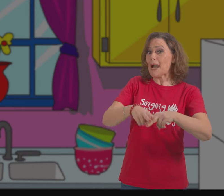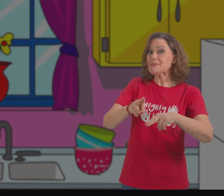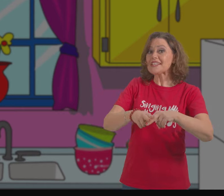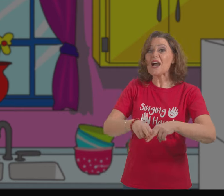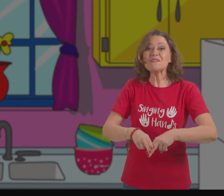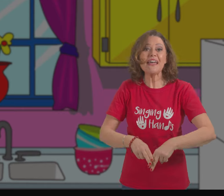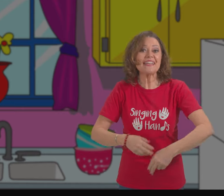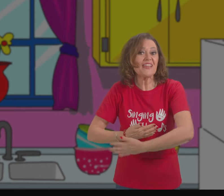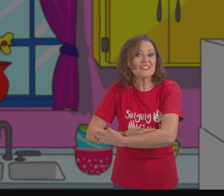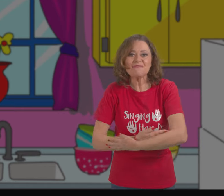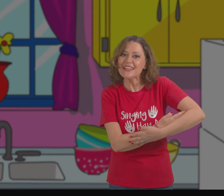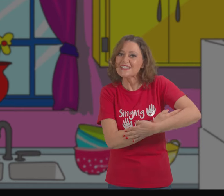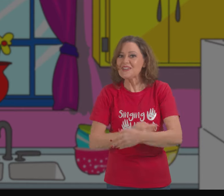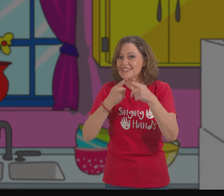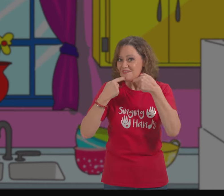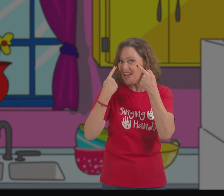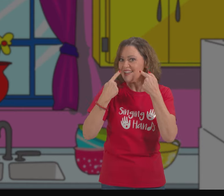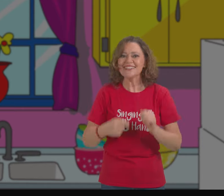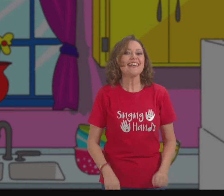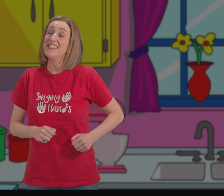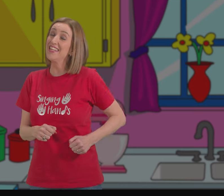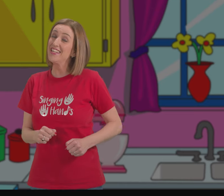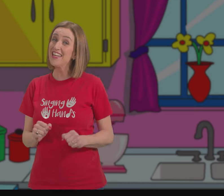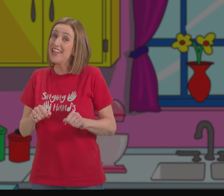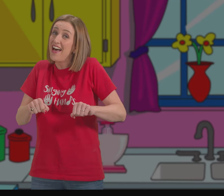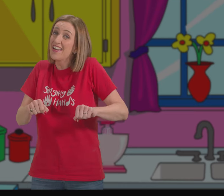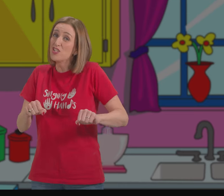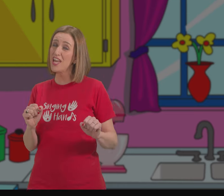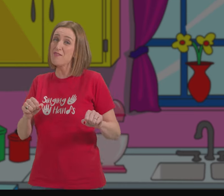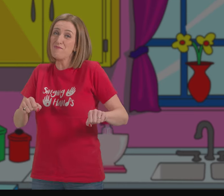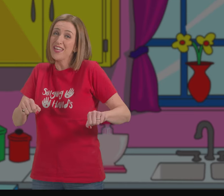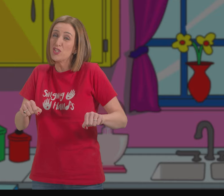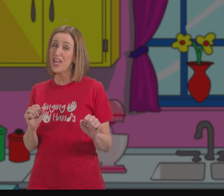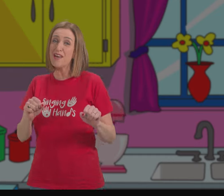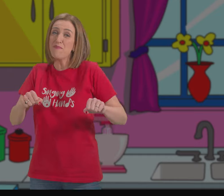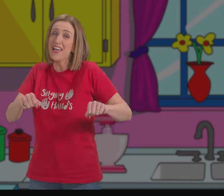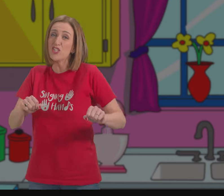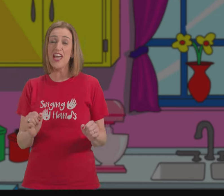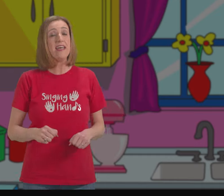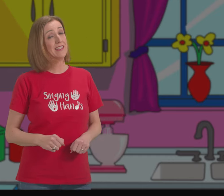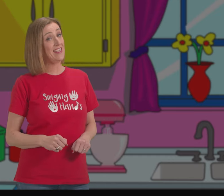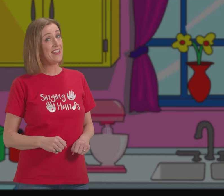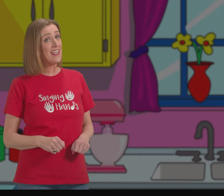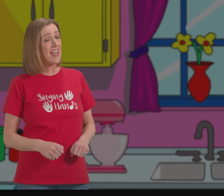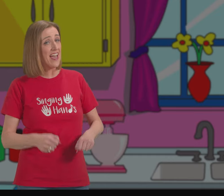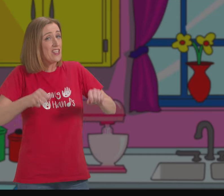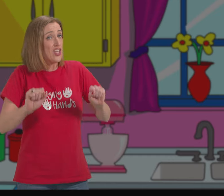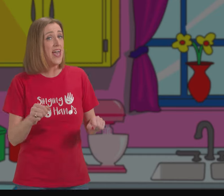Papa's gonna make this baby smile. Sitting in a high chair, big chair, my chair. Sitting in a high chair,